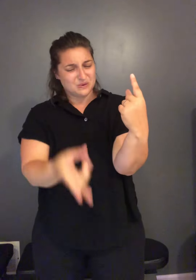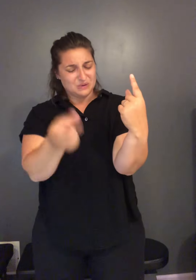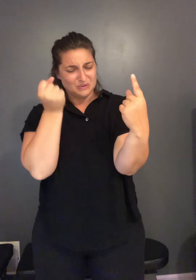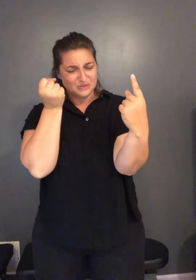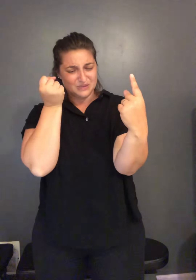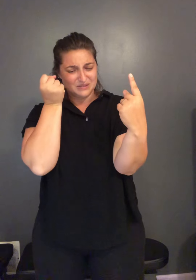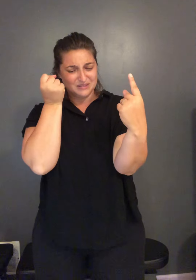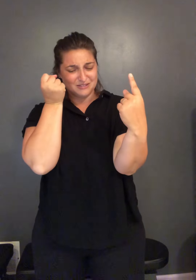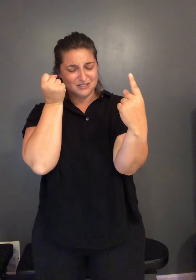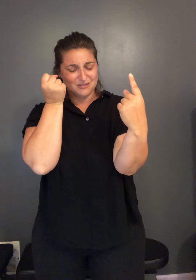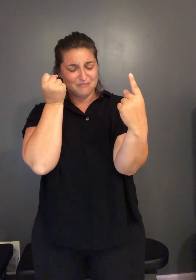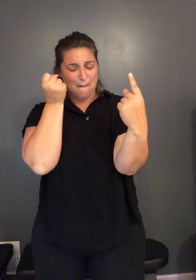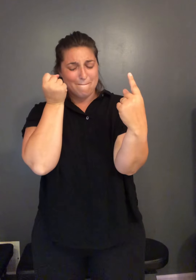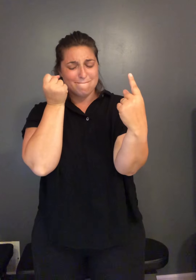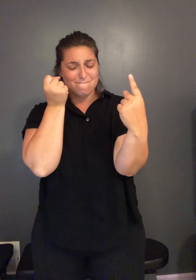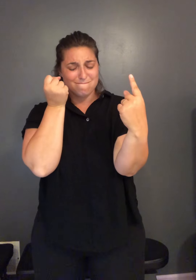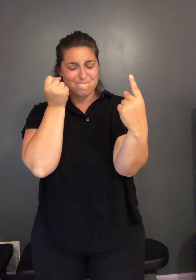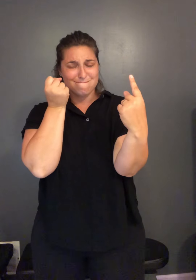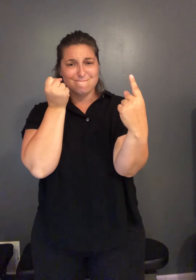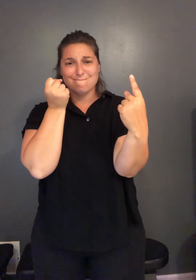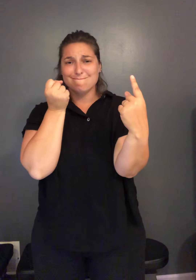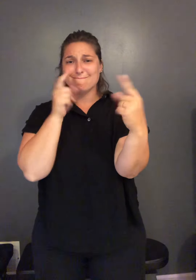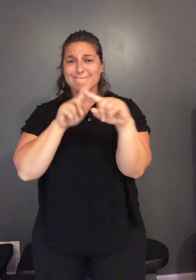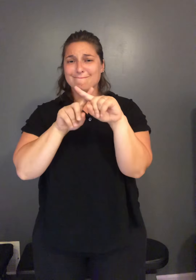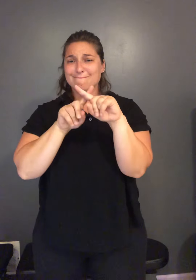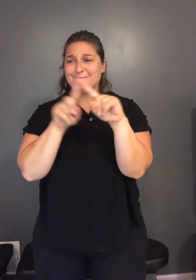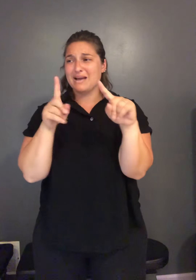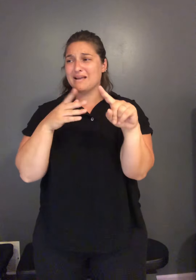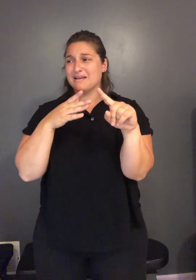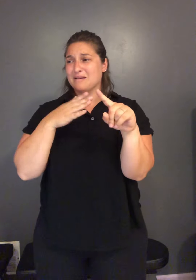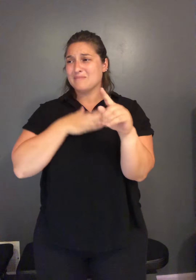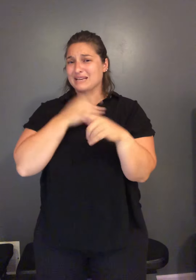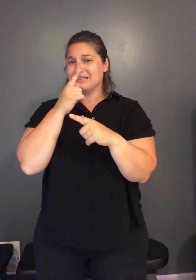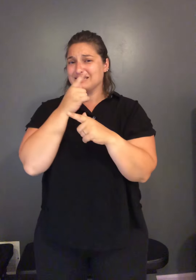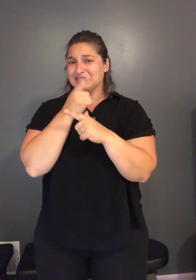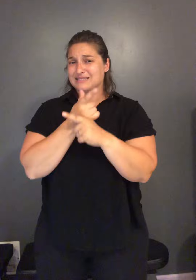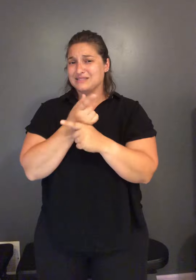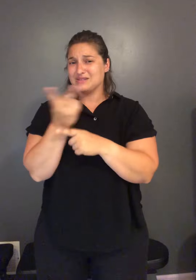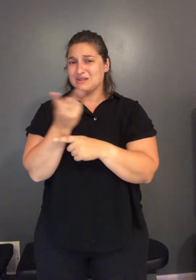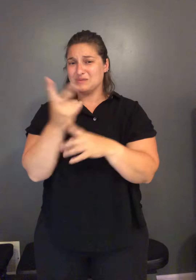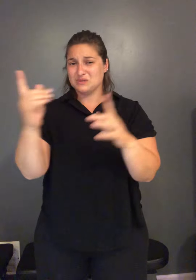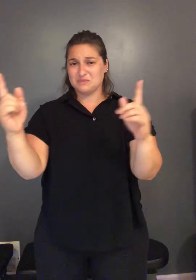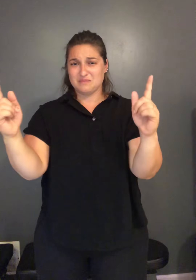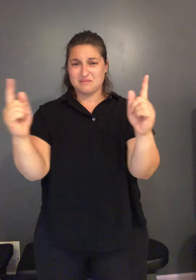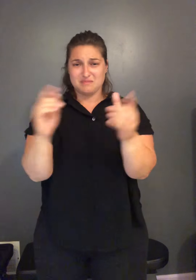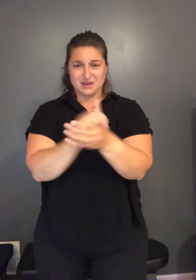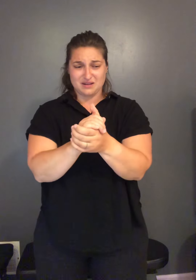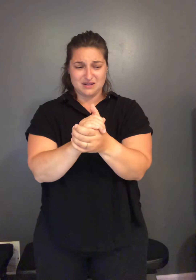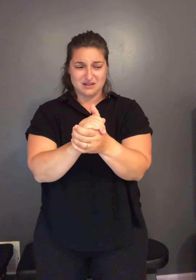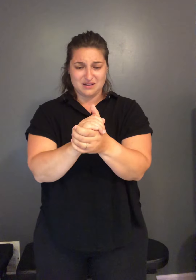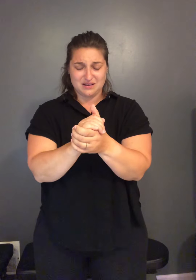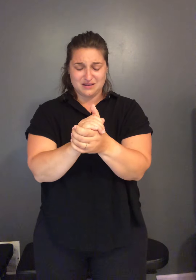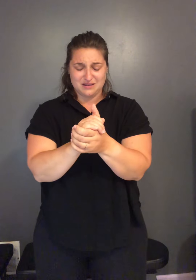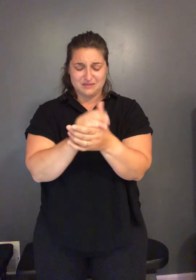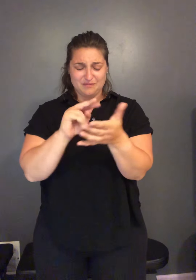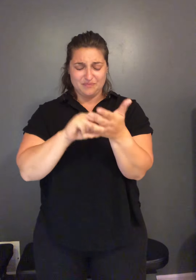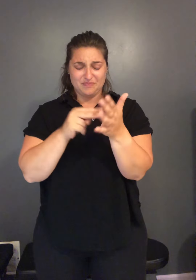at least my dear Eliza's his wife at least I keep his